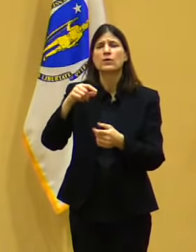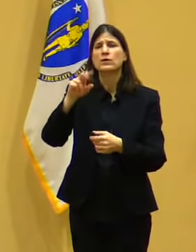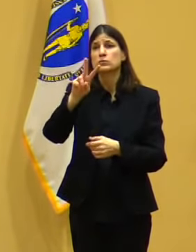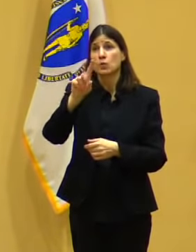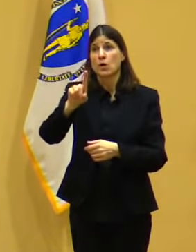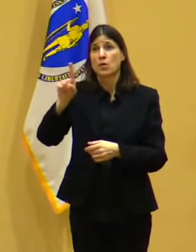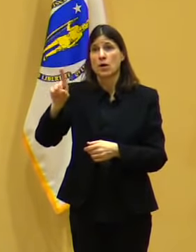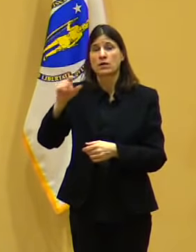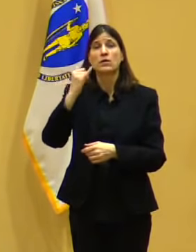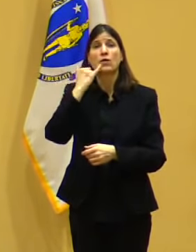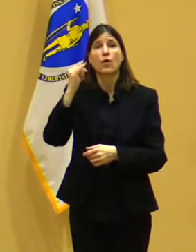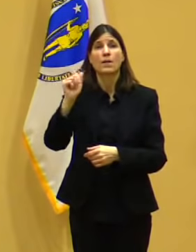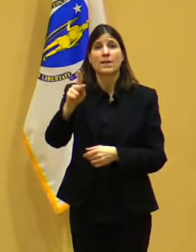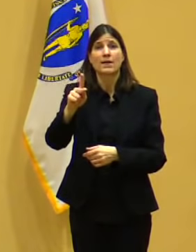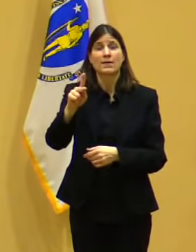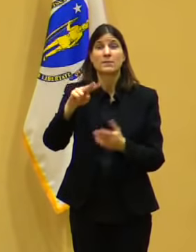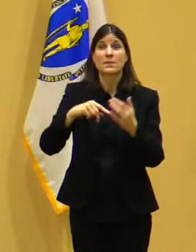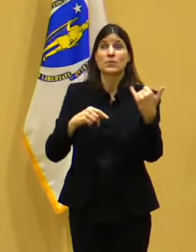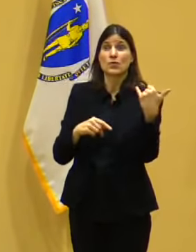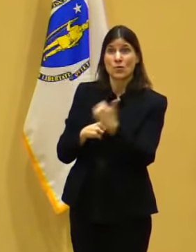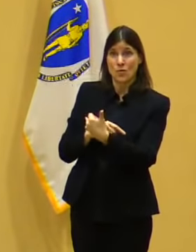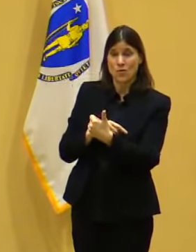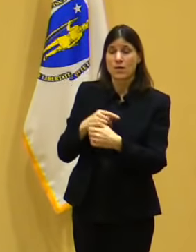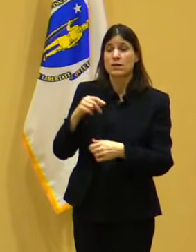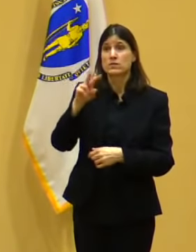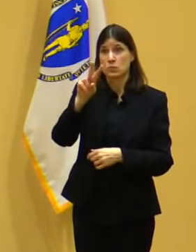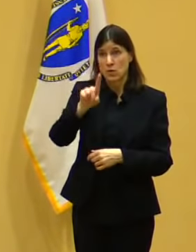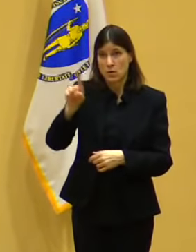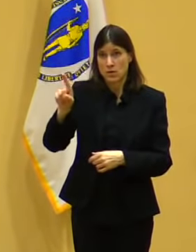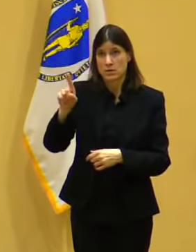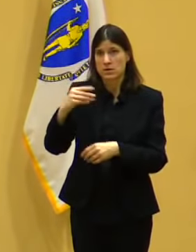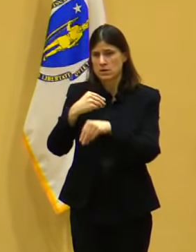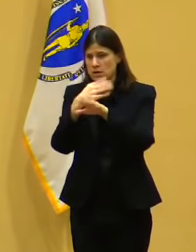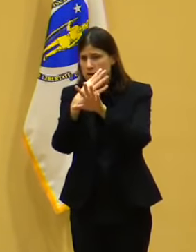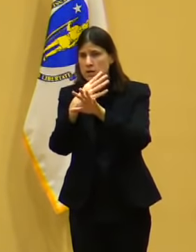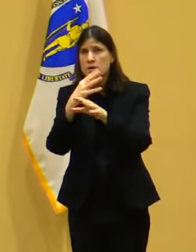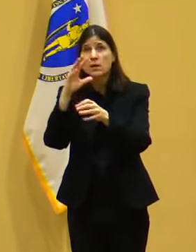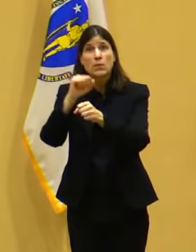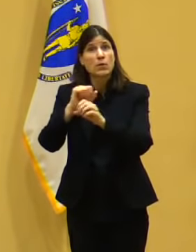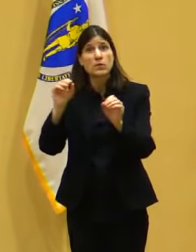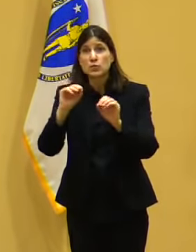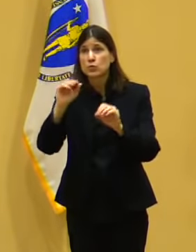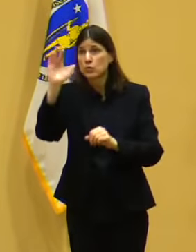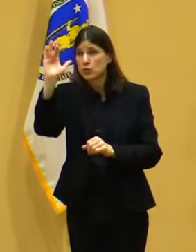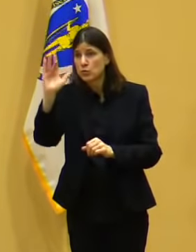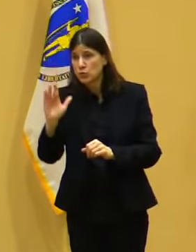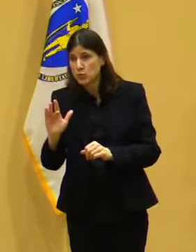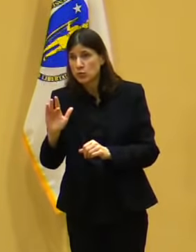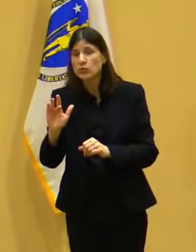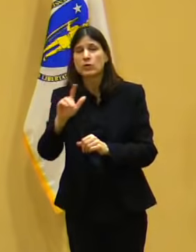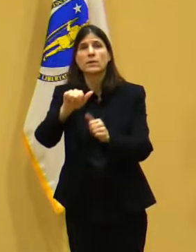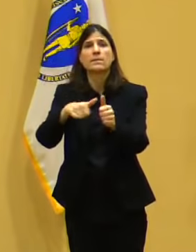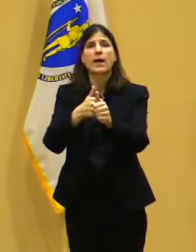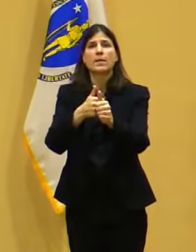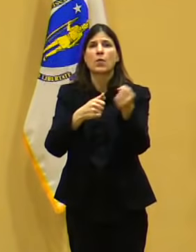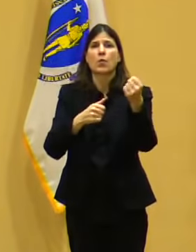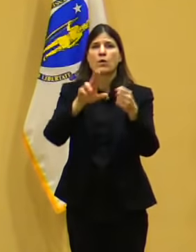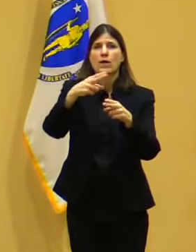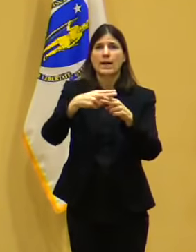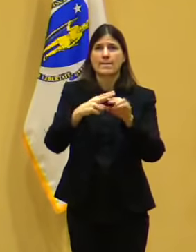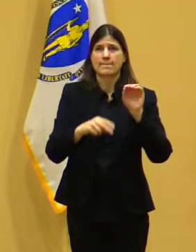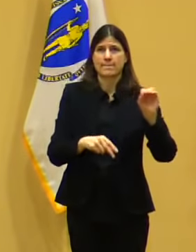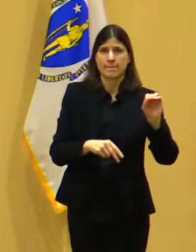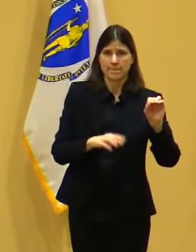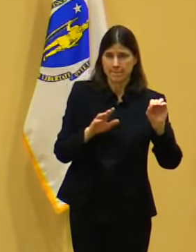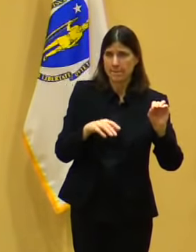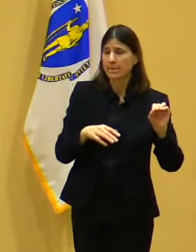some people don't show up. And I think at this point in time that's worked reasonably well. The other issue, frankly, just